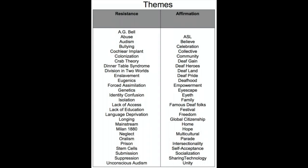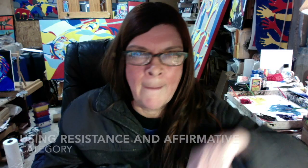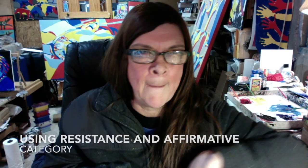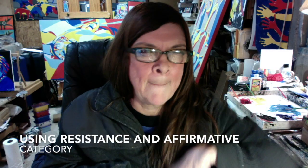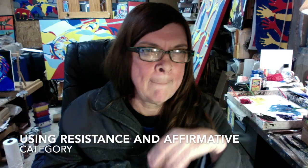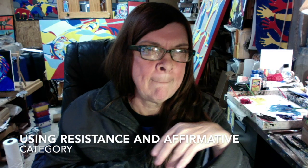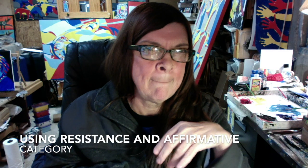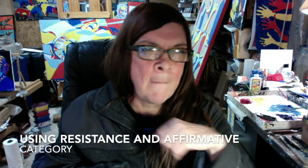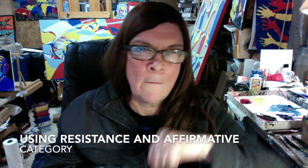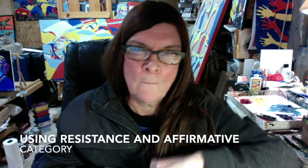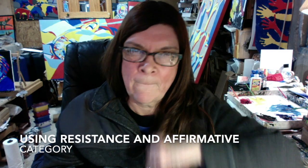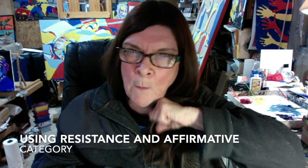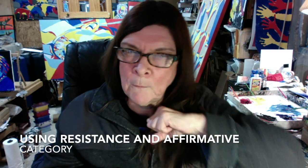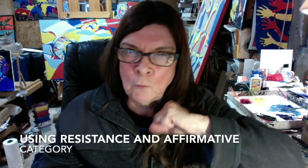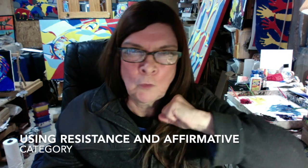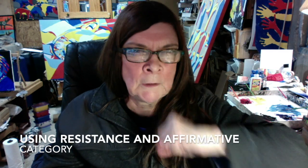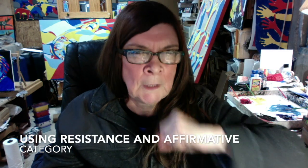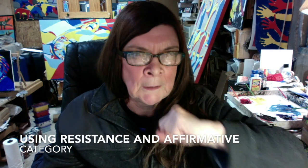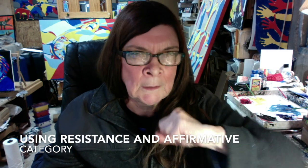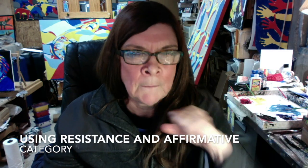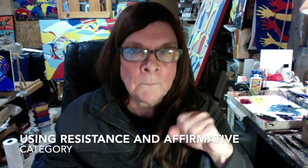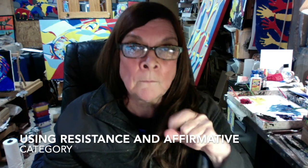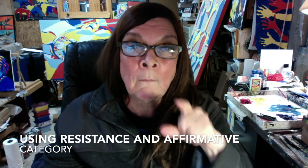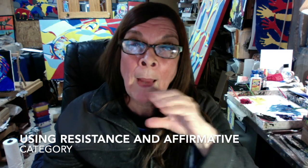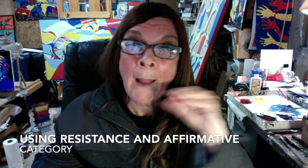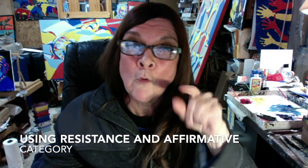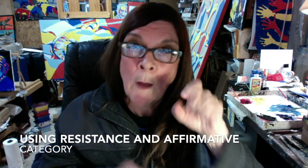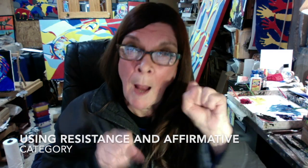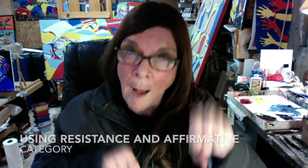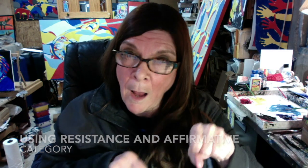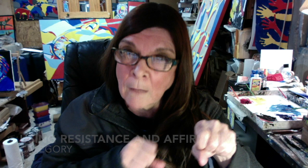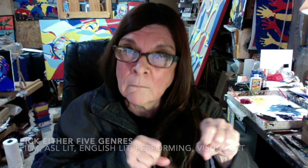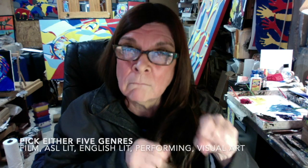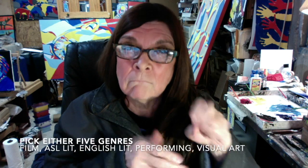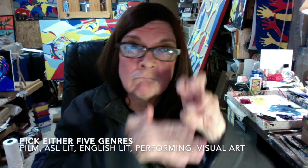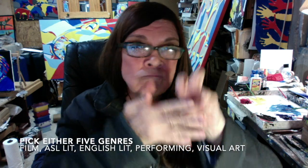Make sure it comes up with it before the other color comes down, so that it doesn't stick through.